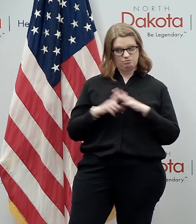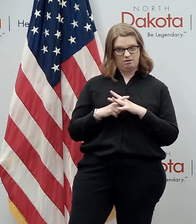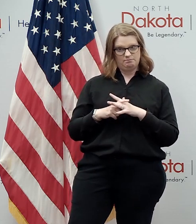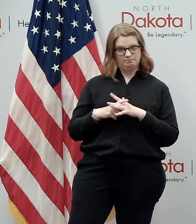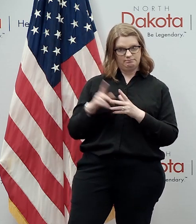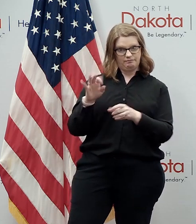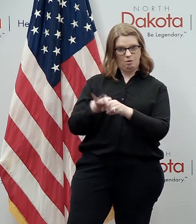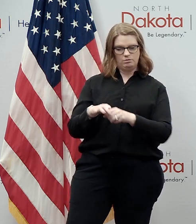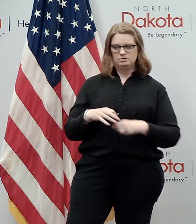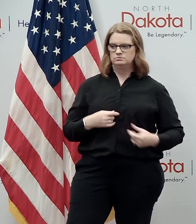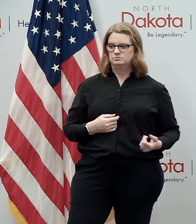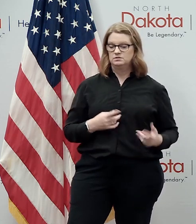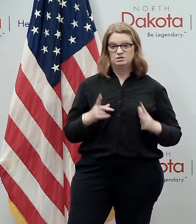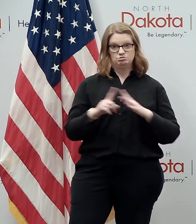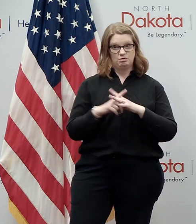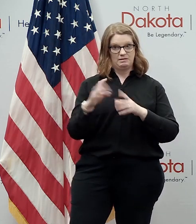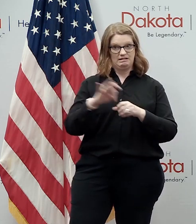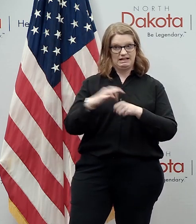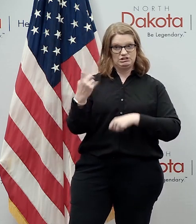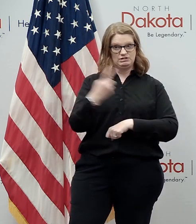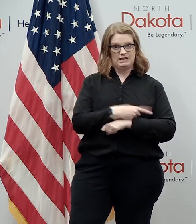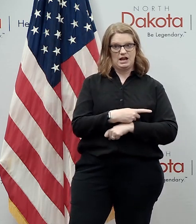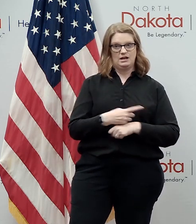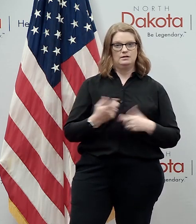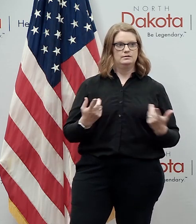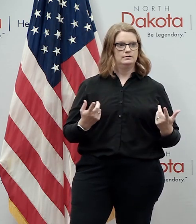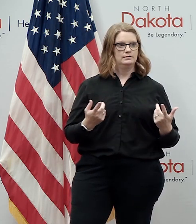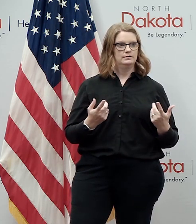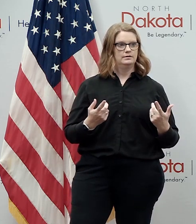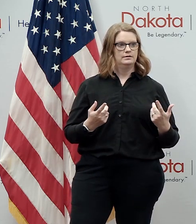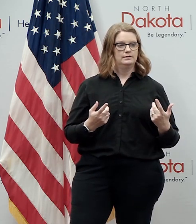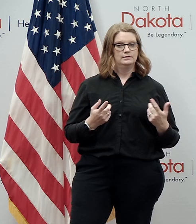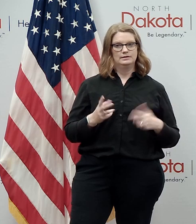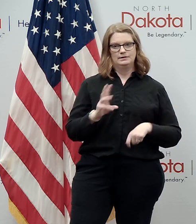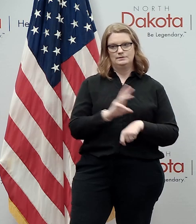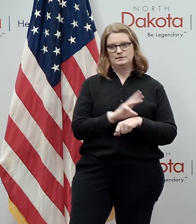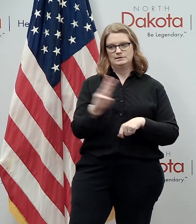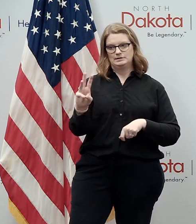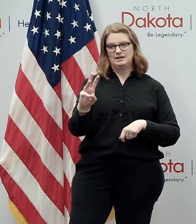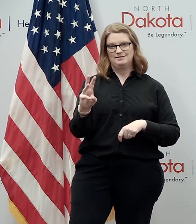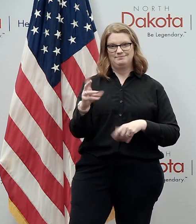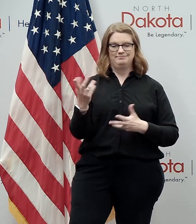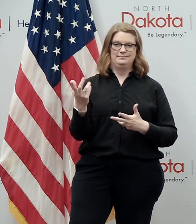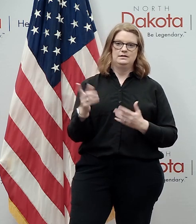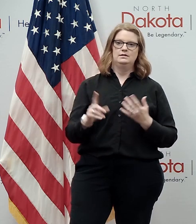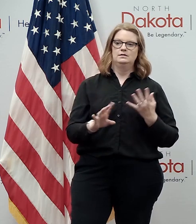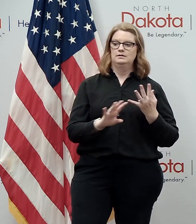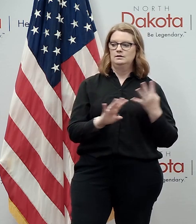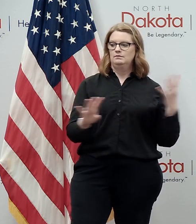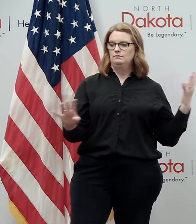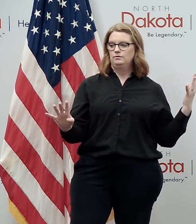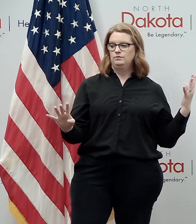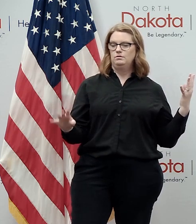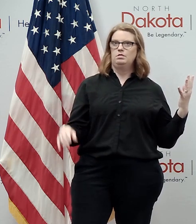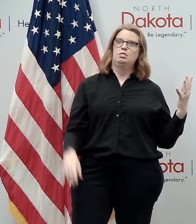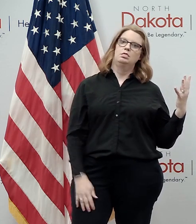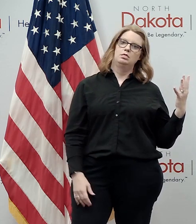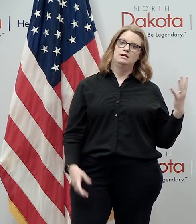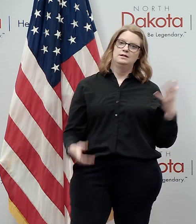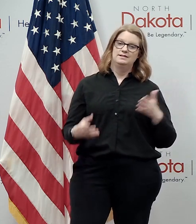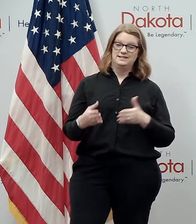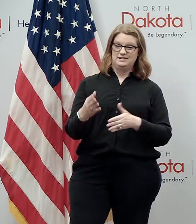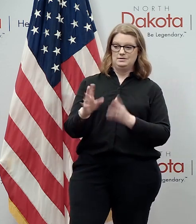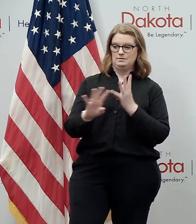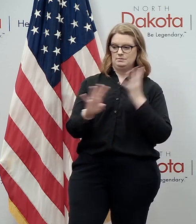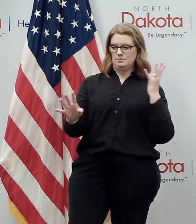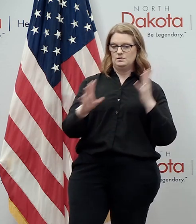show up on election day after you know six o'clock it's the last you know you know hey i'm voting it's the day the polls close